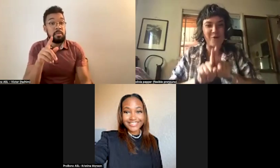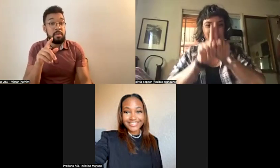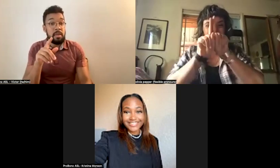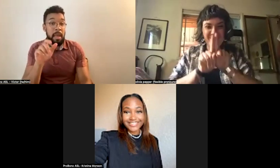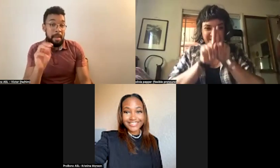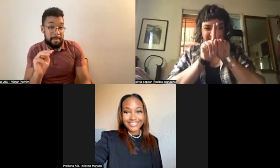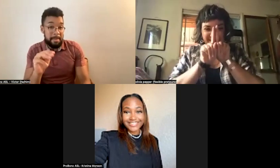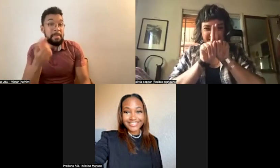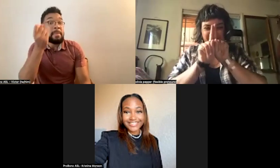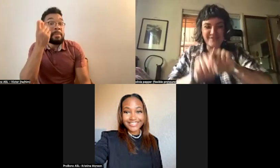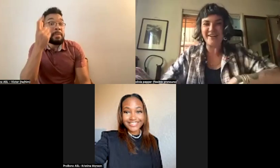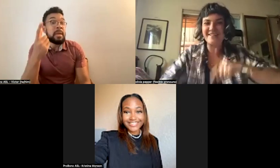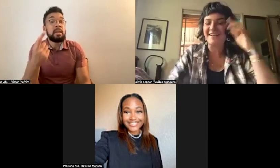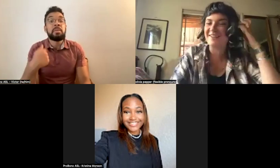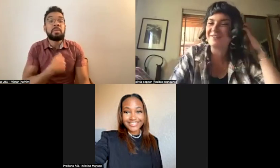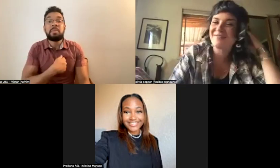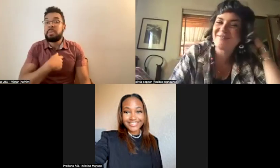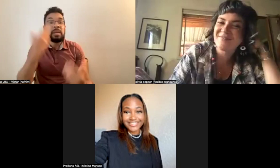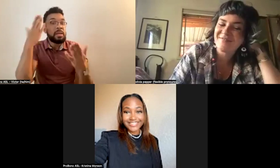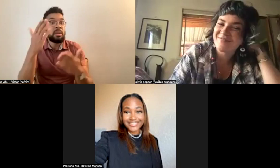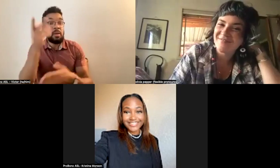same room. It was very exciting.